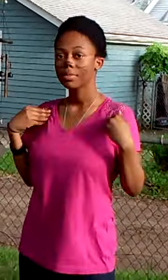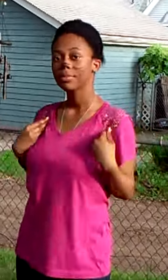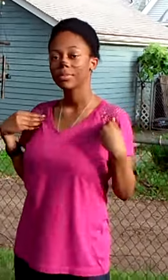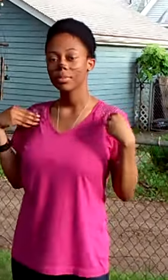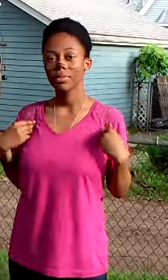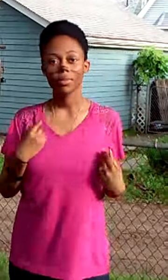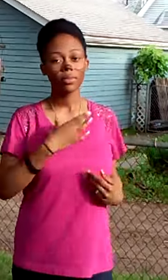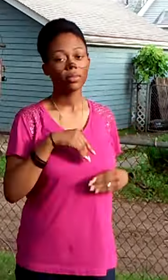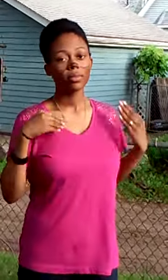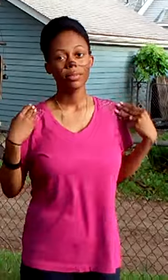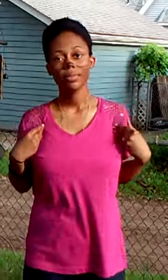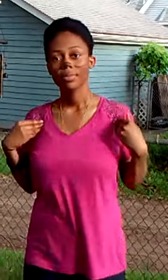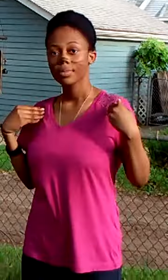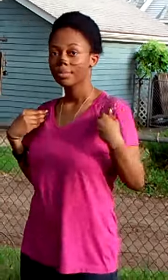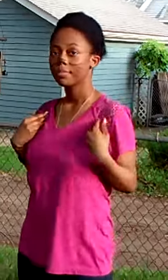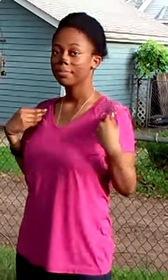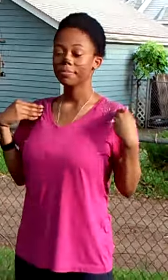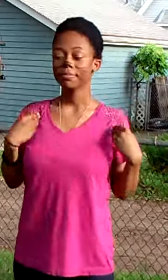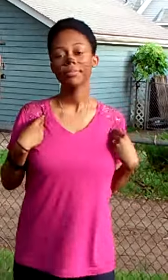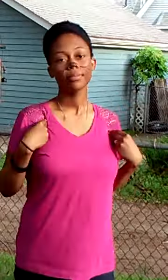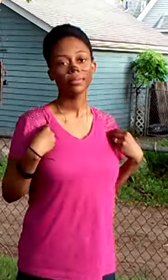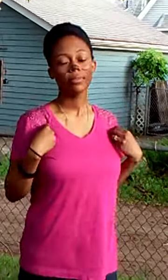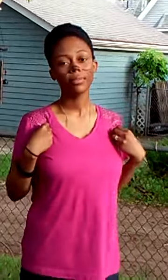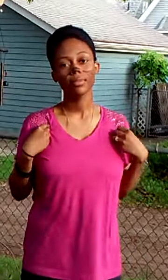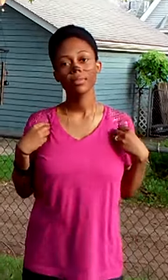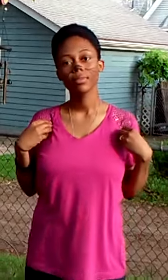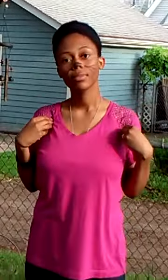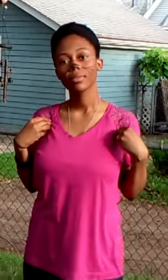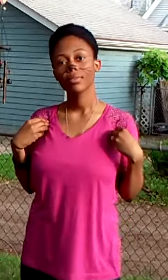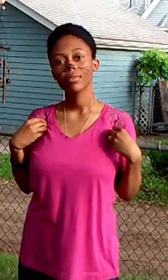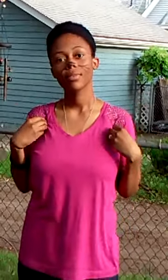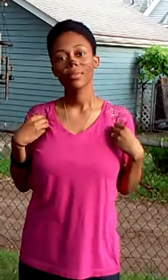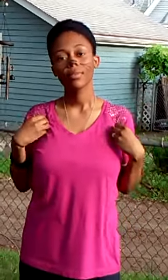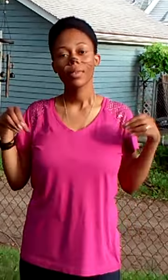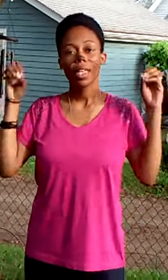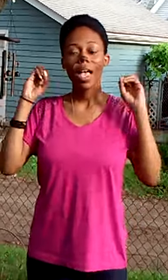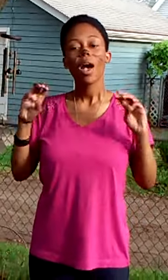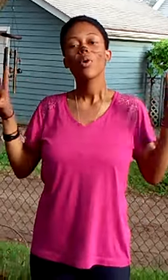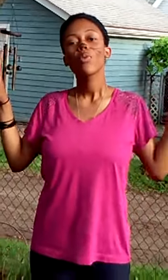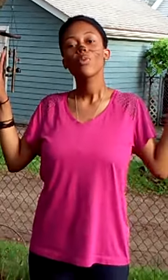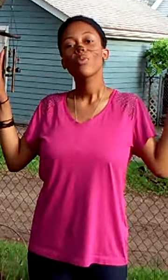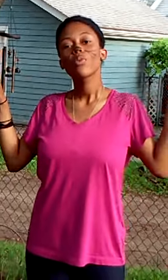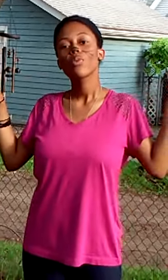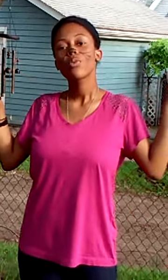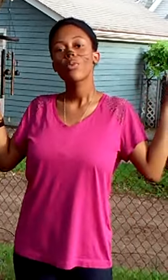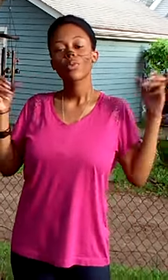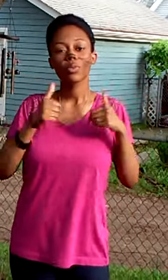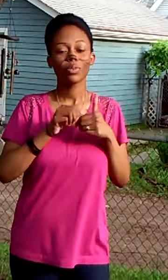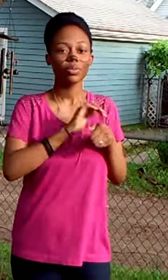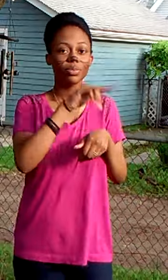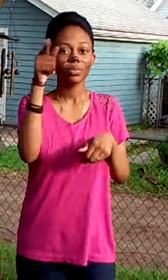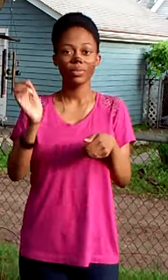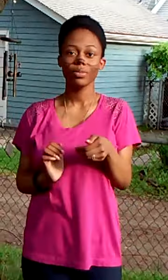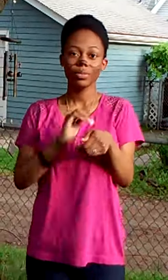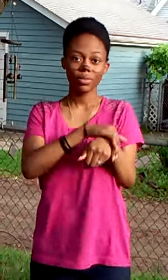animals, like animals, no Baby I'm playing on you